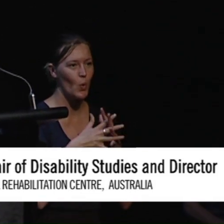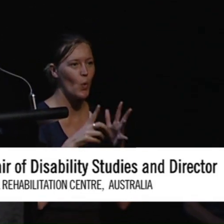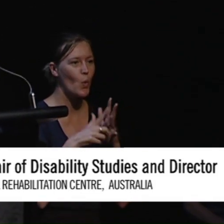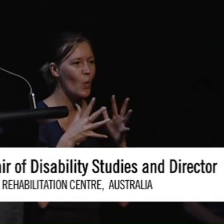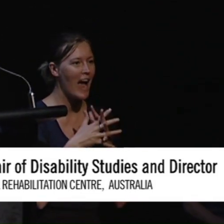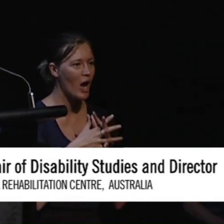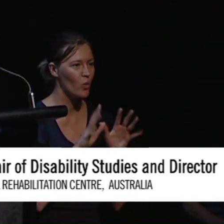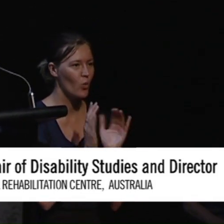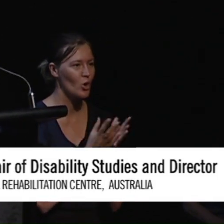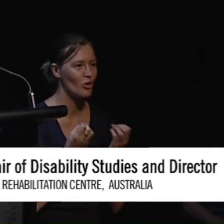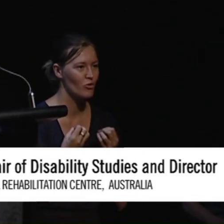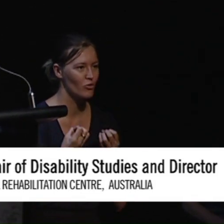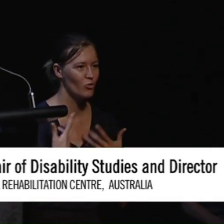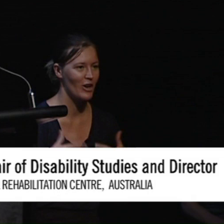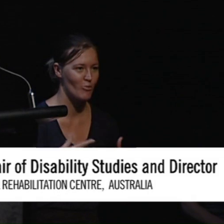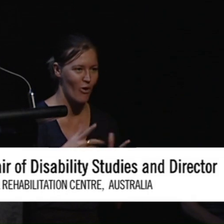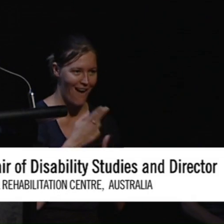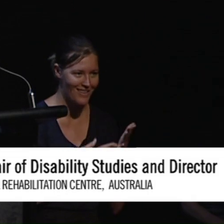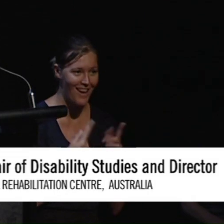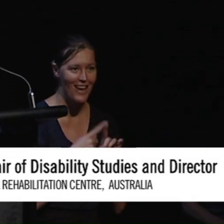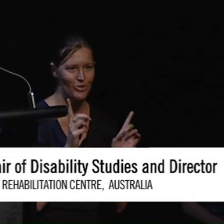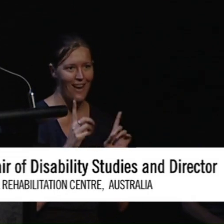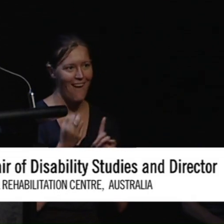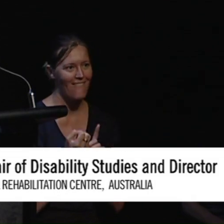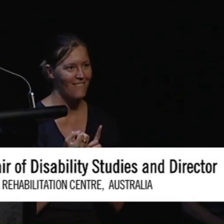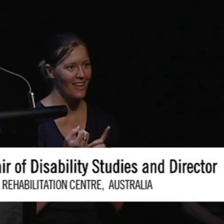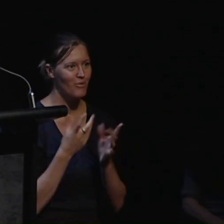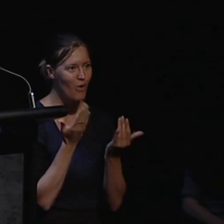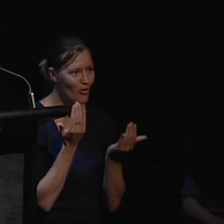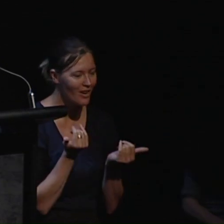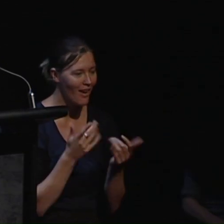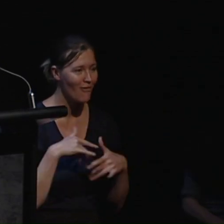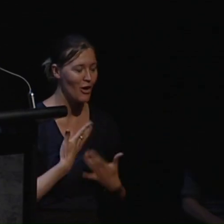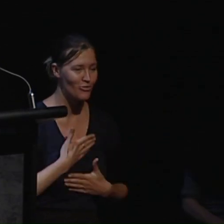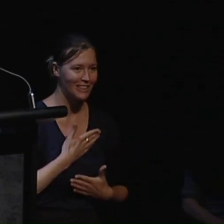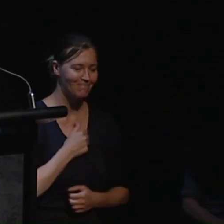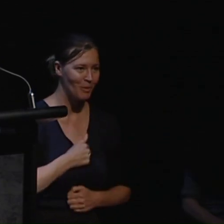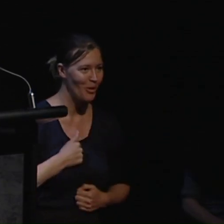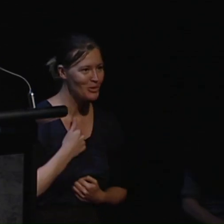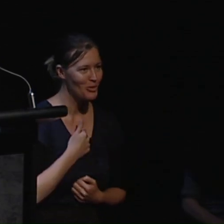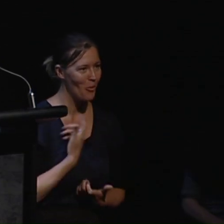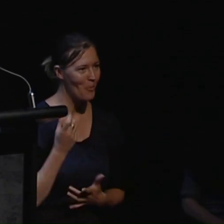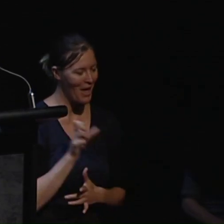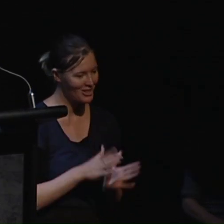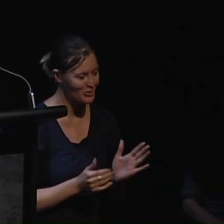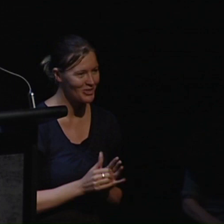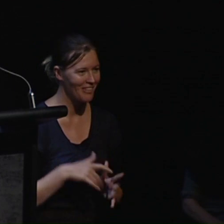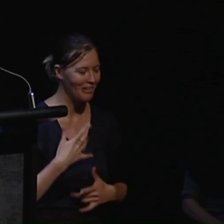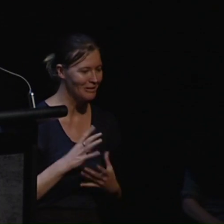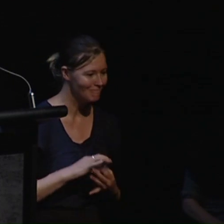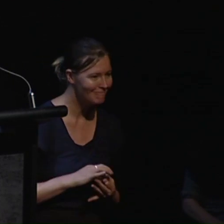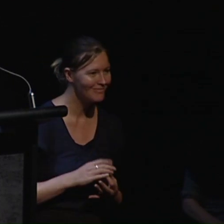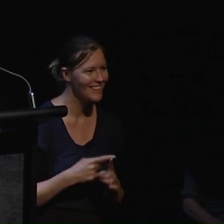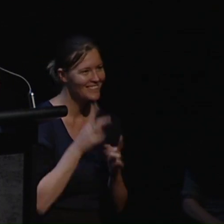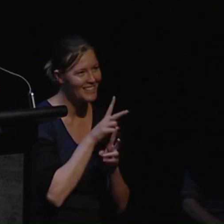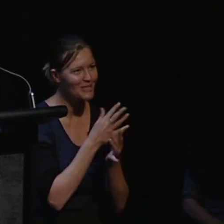Today you had that beautiful porphyry. It's quite a homecoming. I feel quite emotional about being back and seeing the many friends